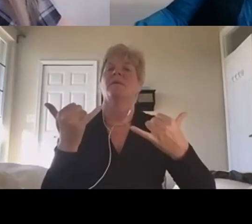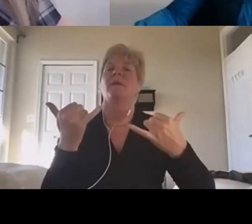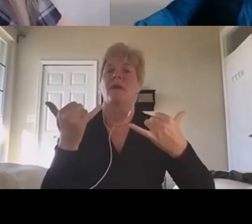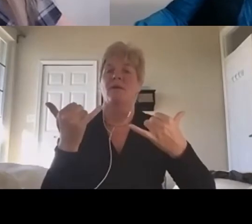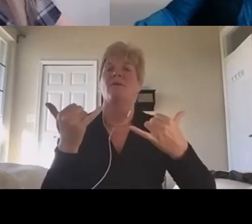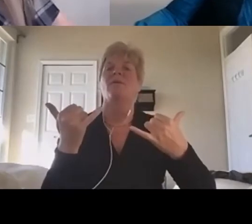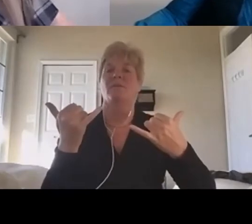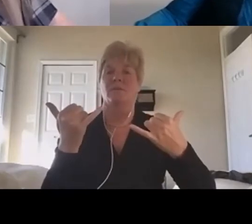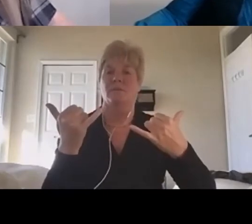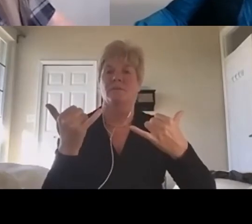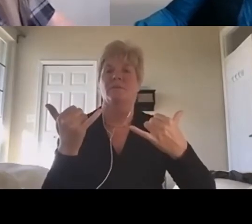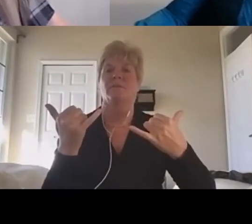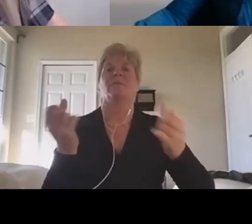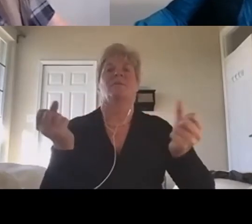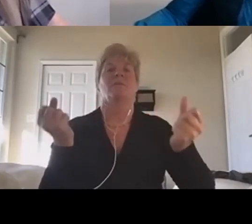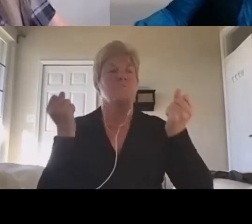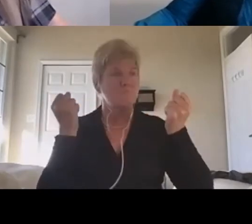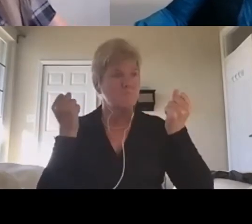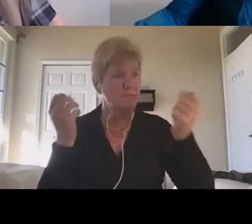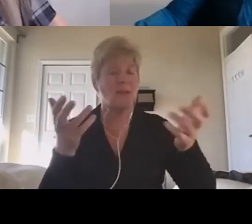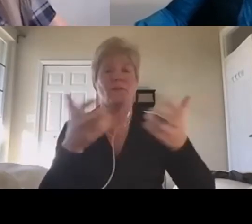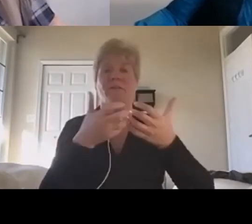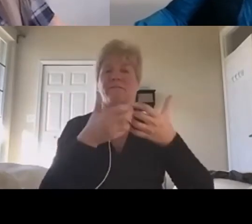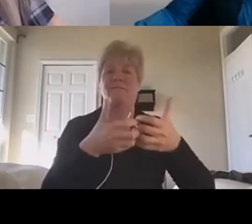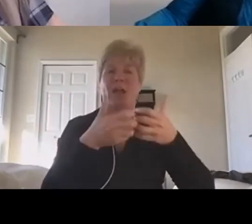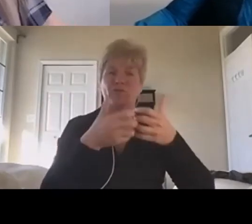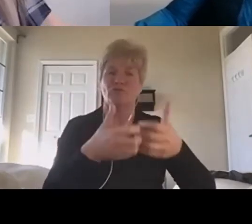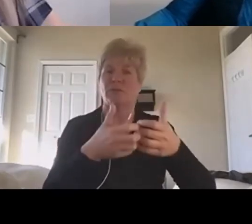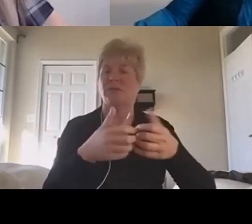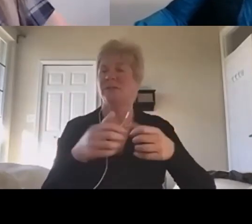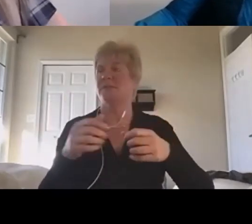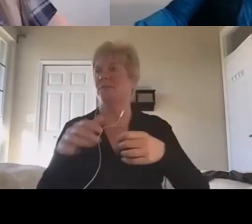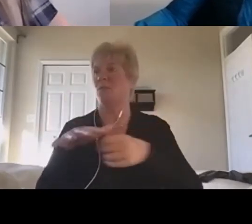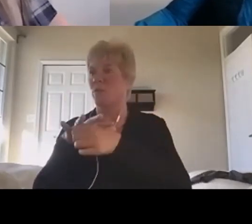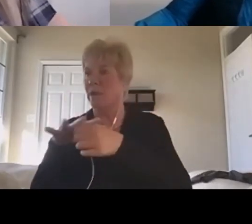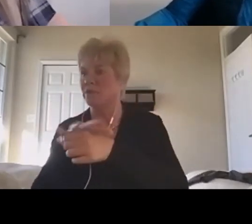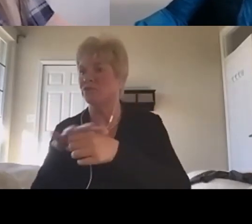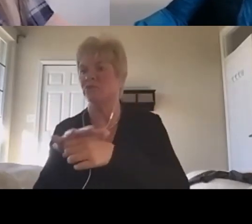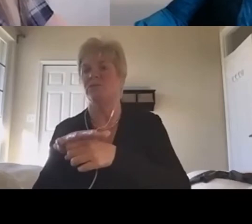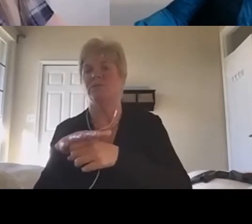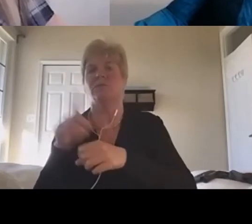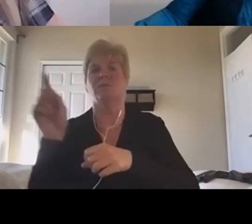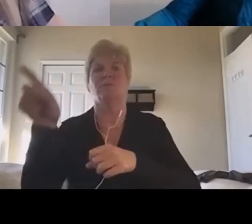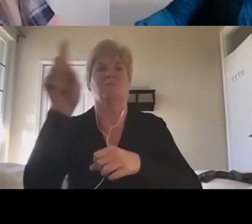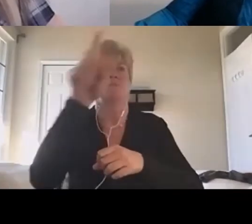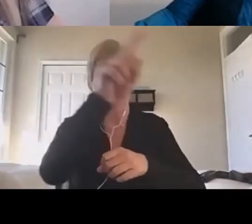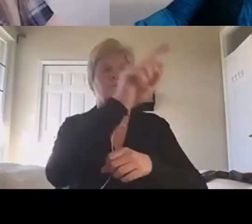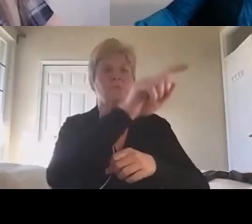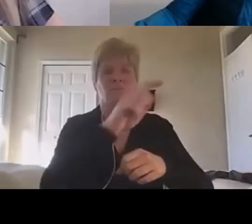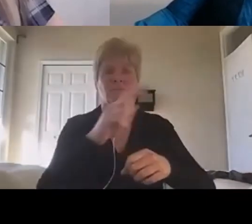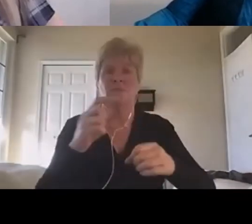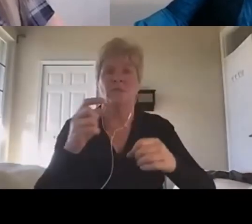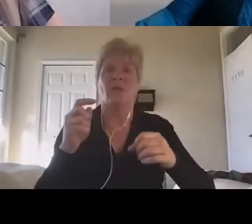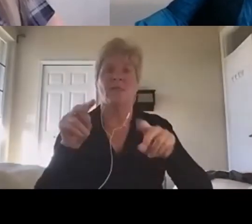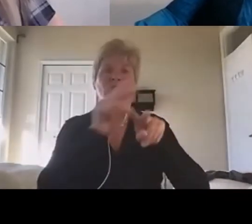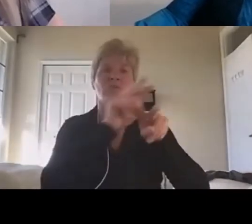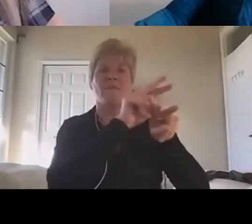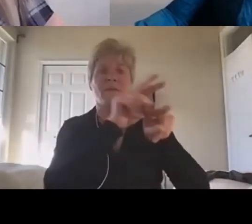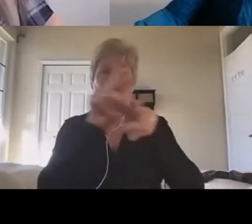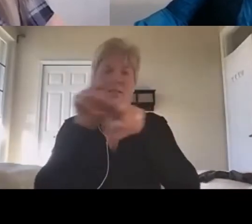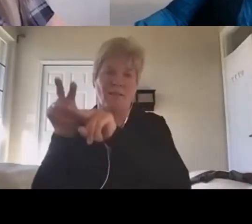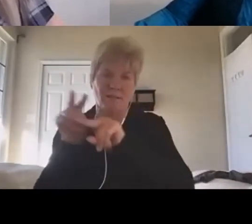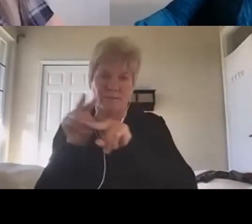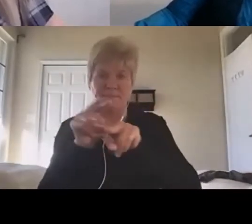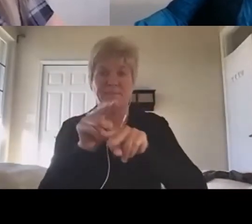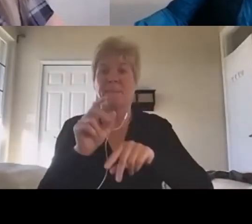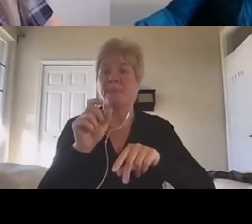factory locations and certainly places where there are opportunities for surveilling. And if you are doing your